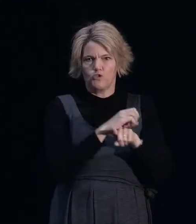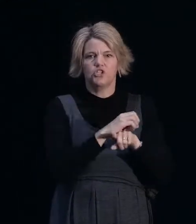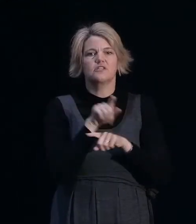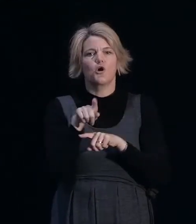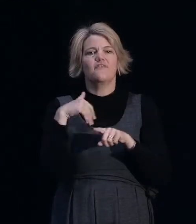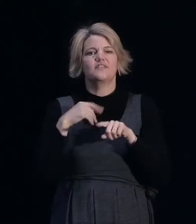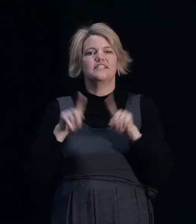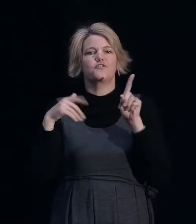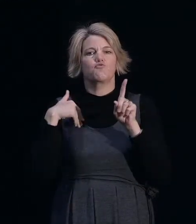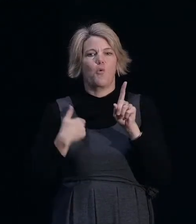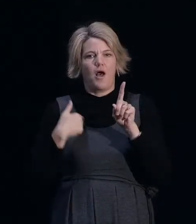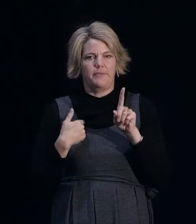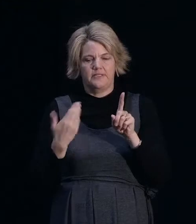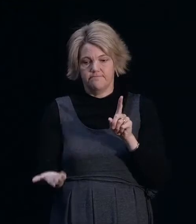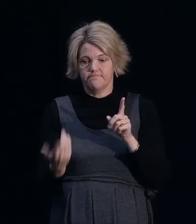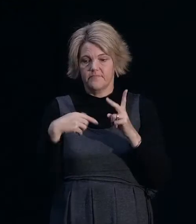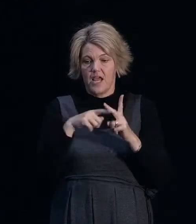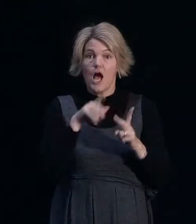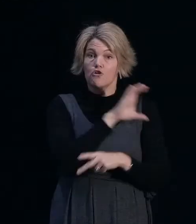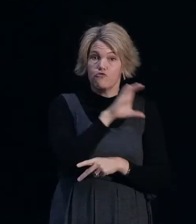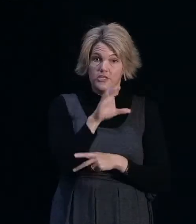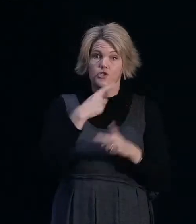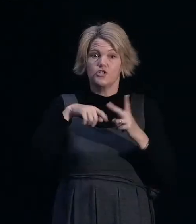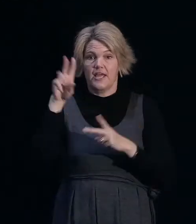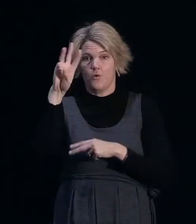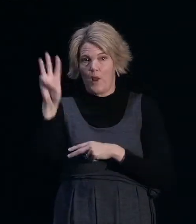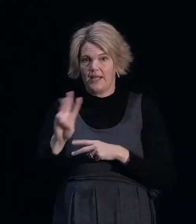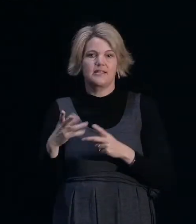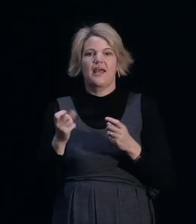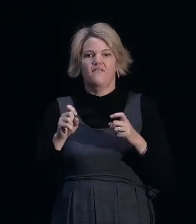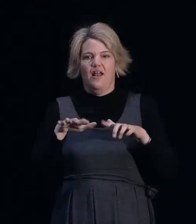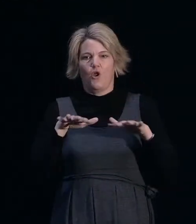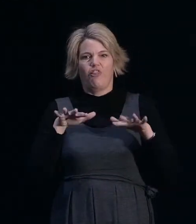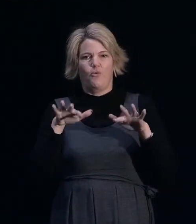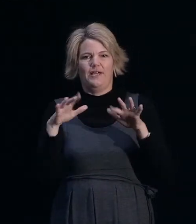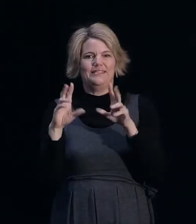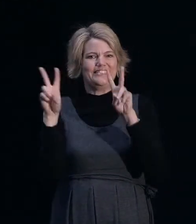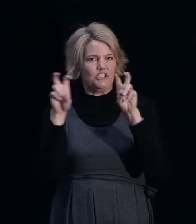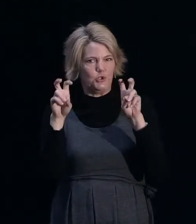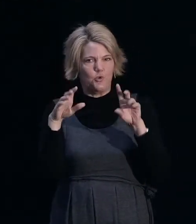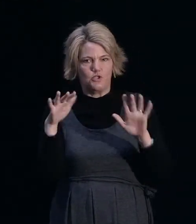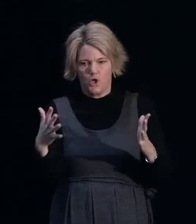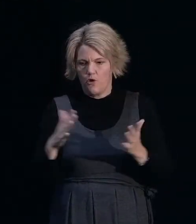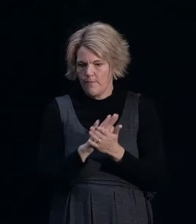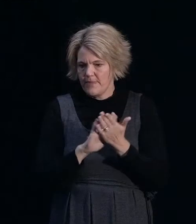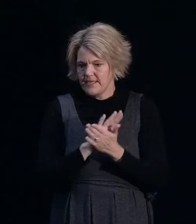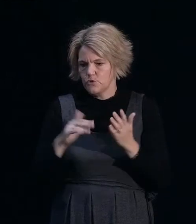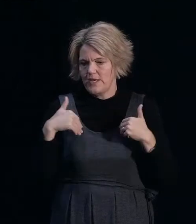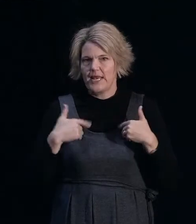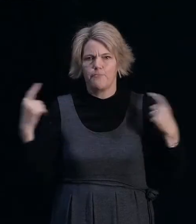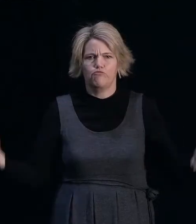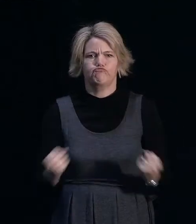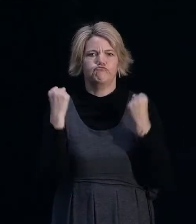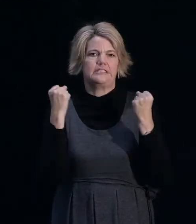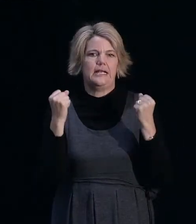And then of course Christchurch and Wellington have a new seismicity level, so we have to have more resilient